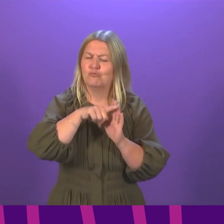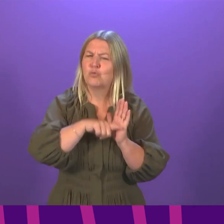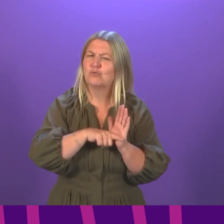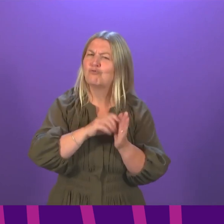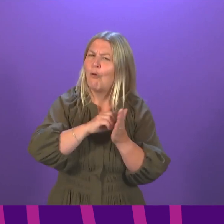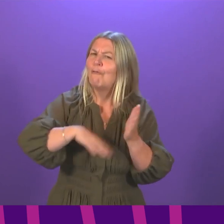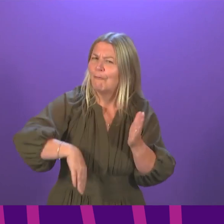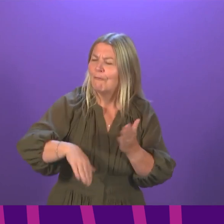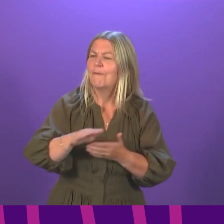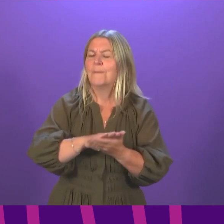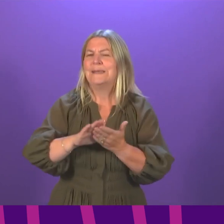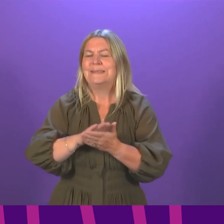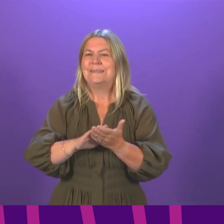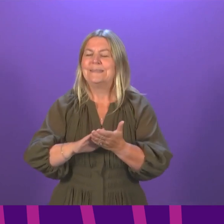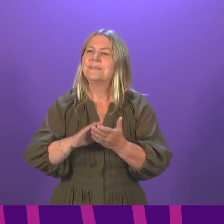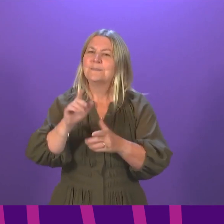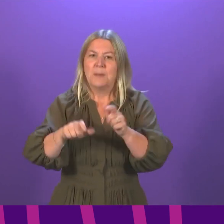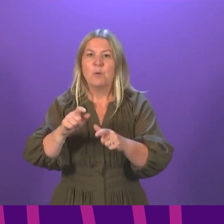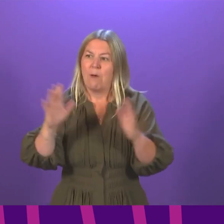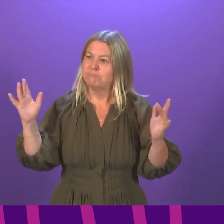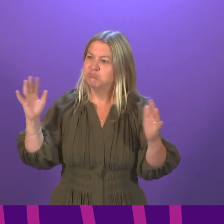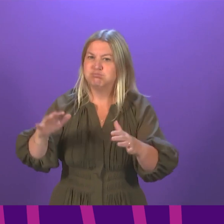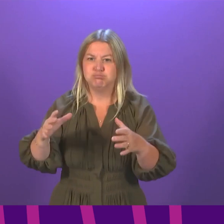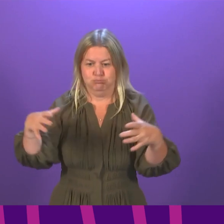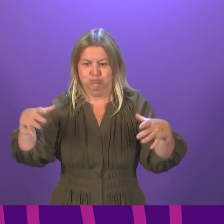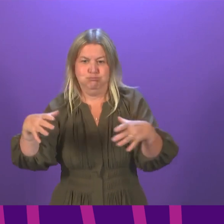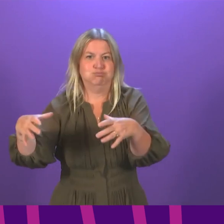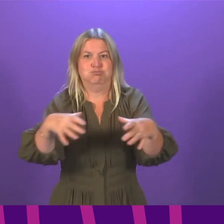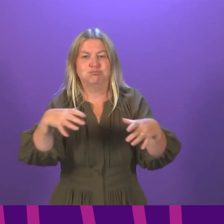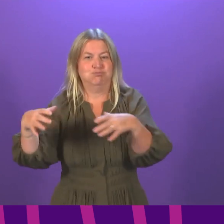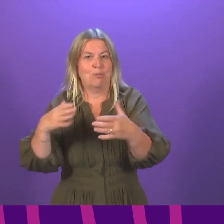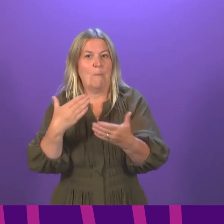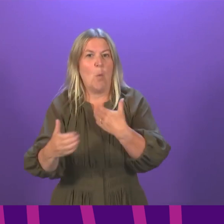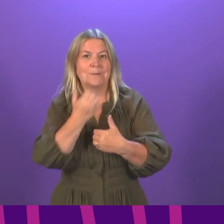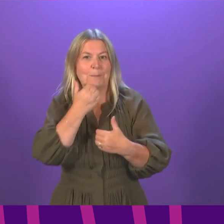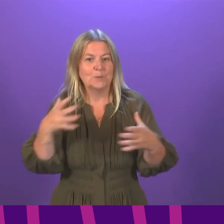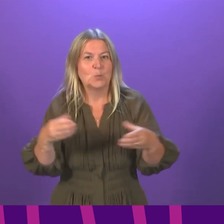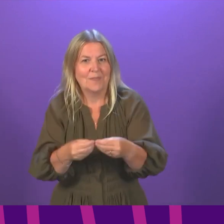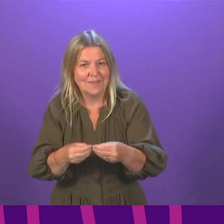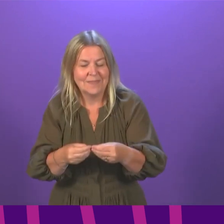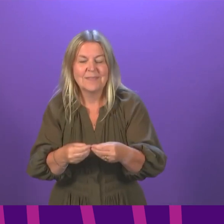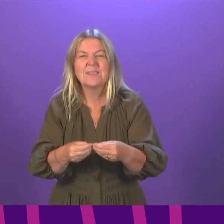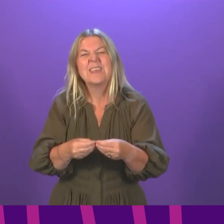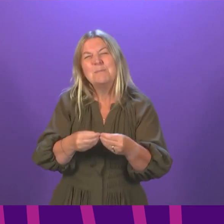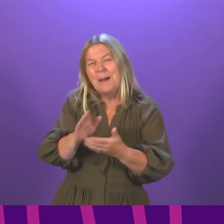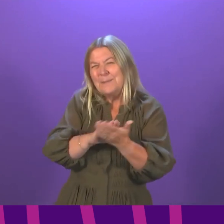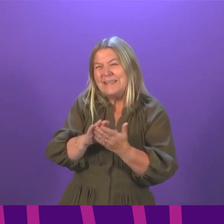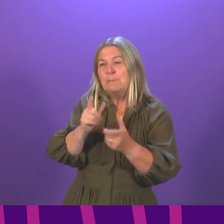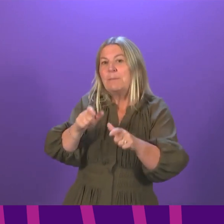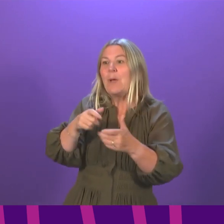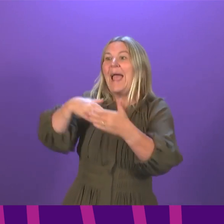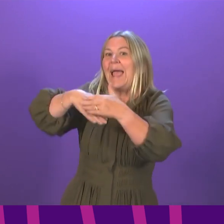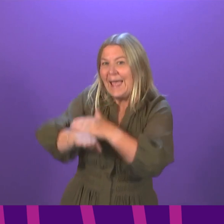meet up in greater numbers. More people indoors means more risk of COVID-19 virus spread, but this can be